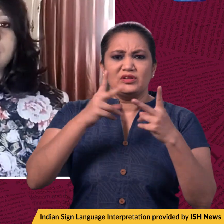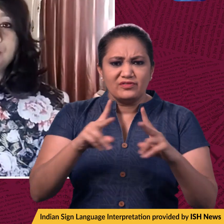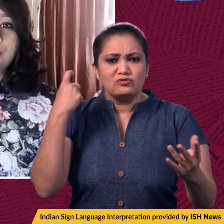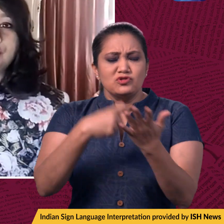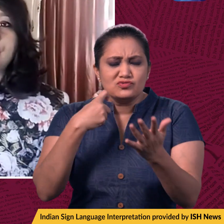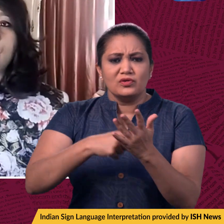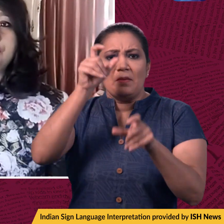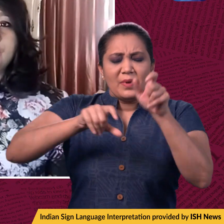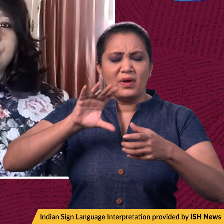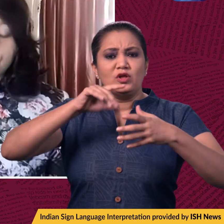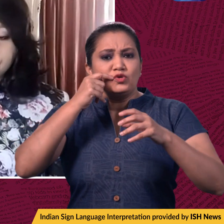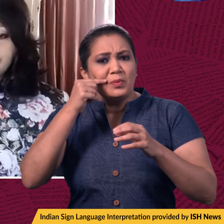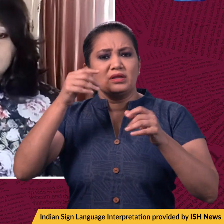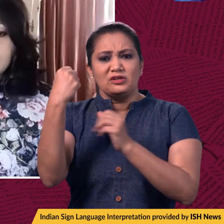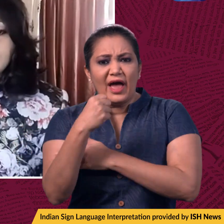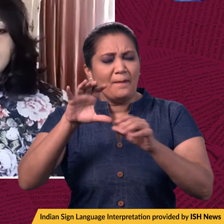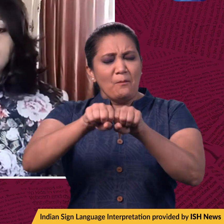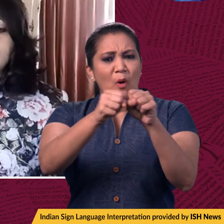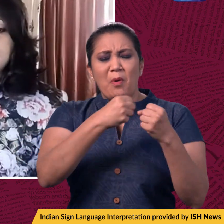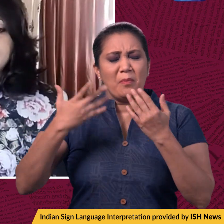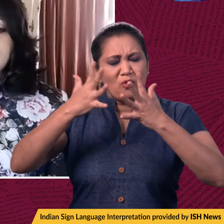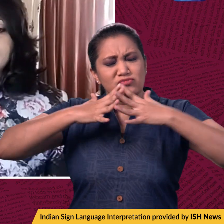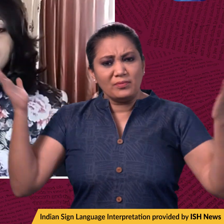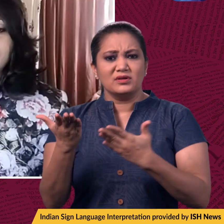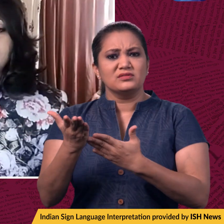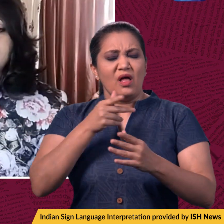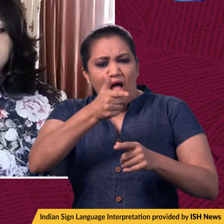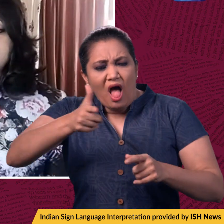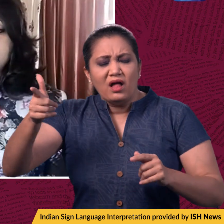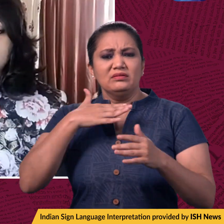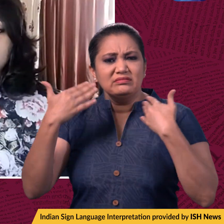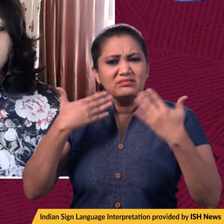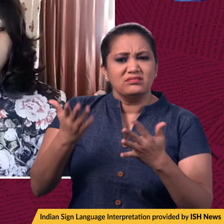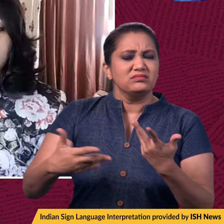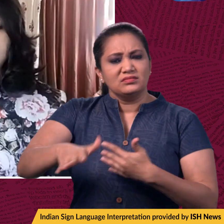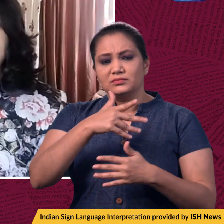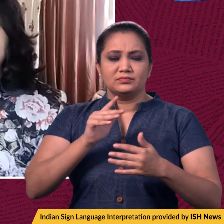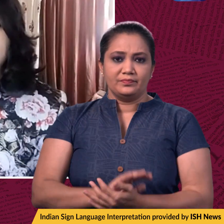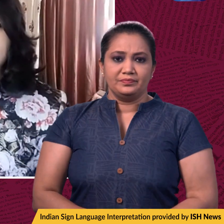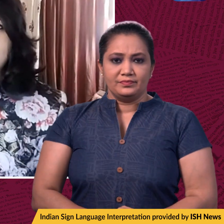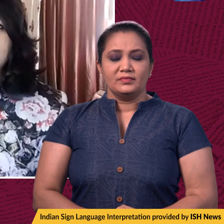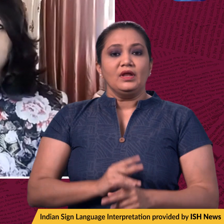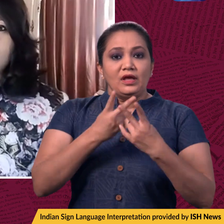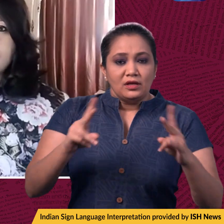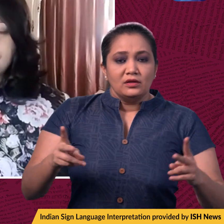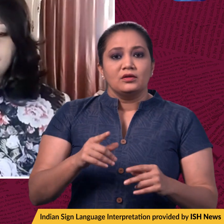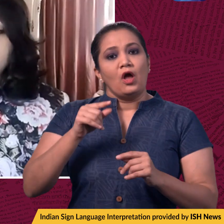and abuses of human rights. Now, the US-led push garnered about 93 votes in favor,